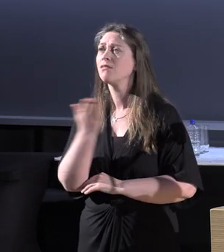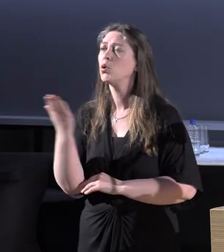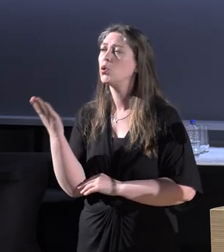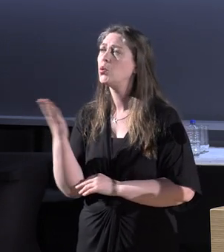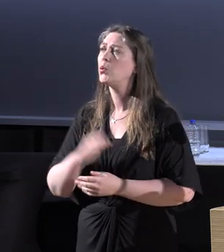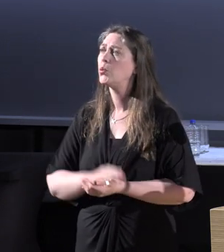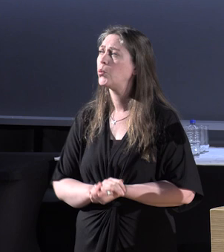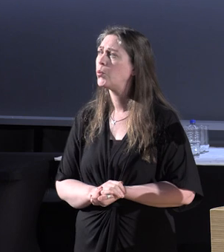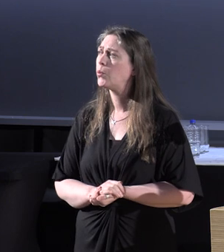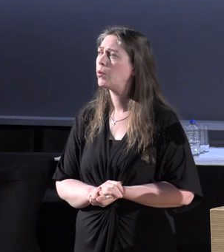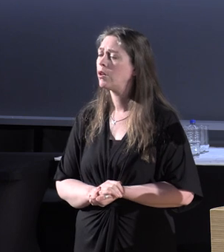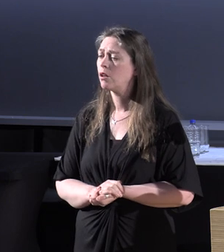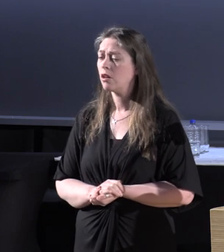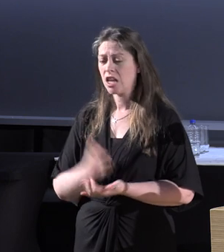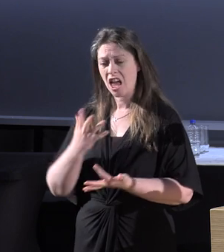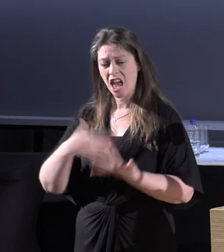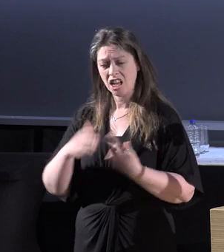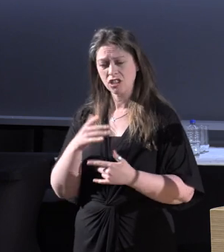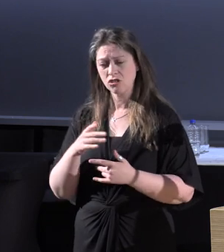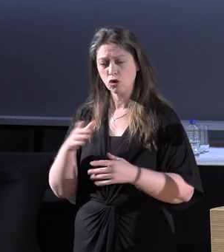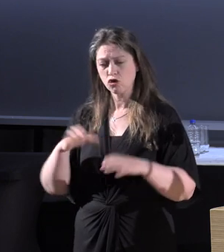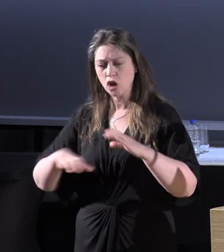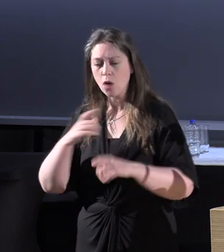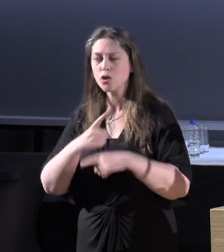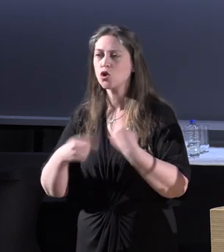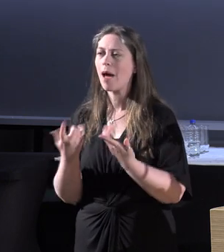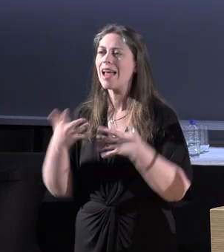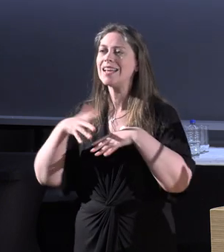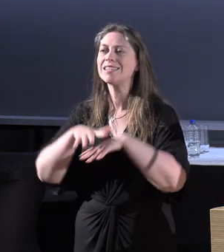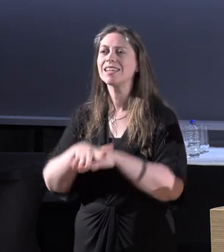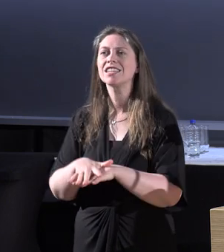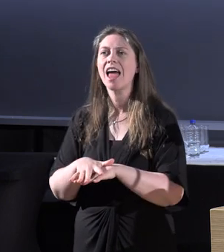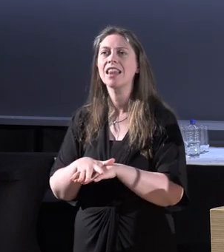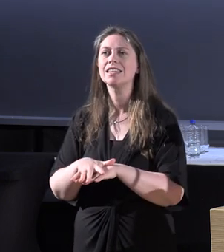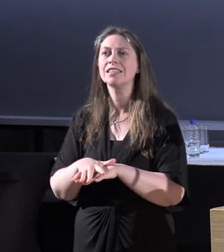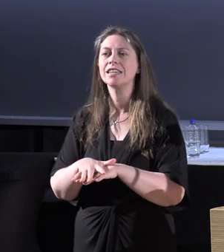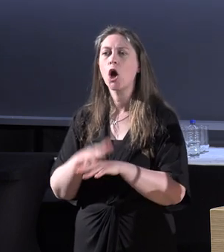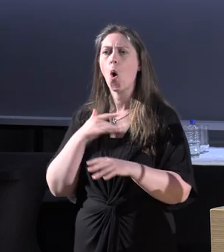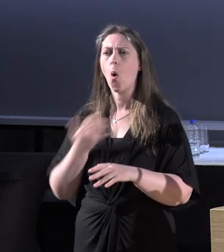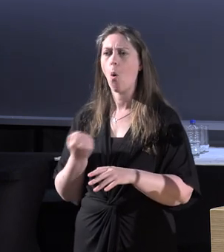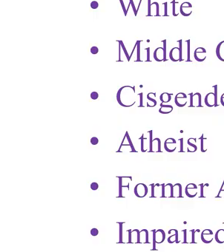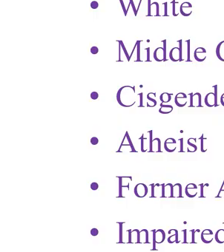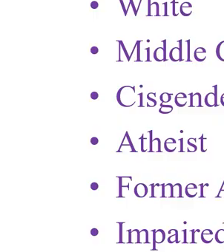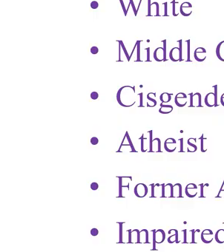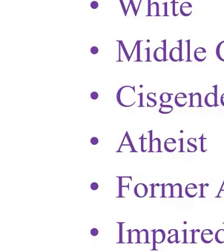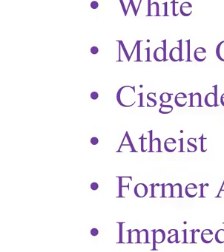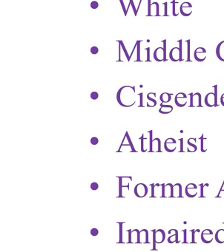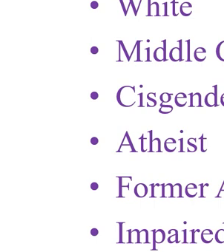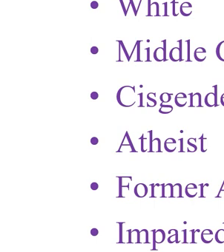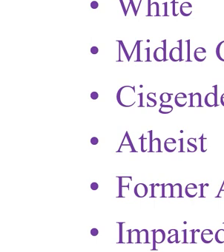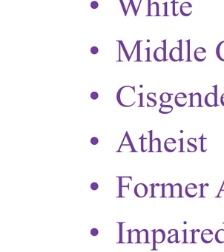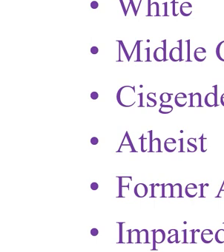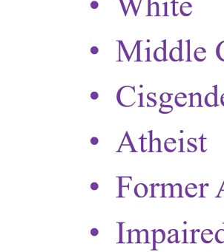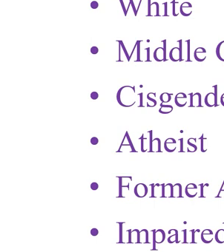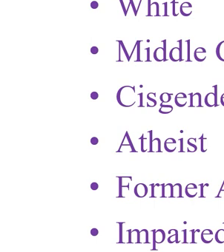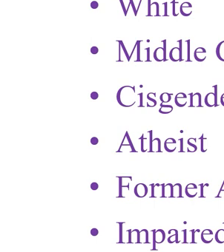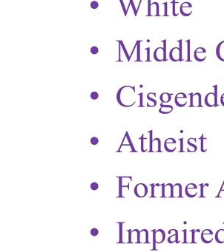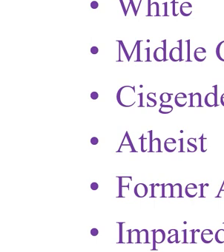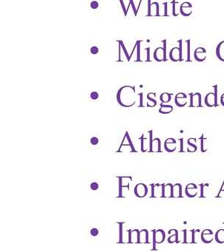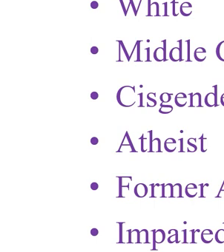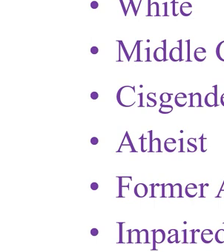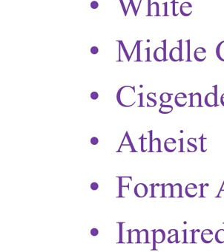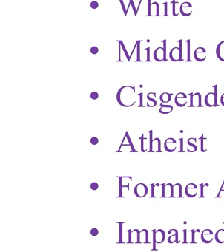in the social sciences we talk about intersectionality or positionality of the individual. You know, I'm white.